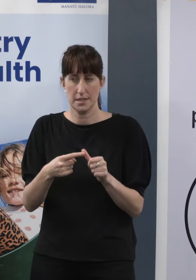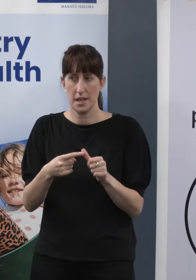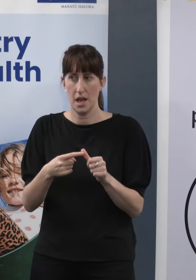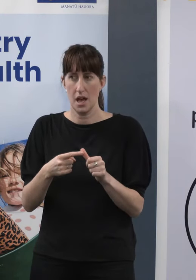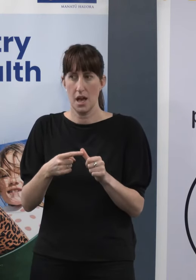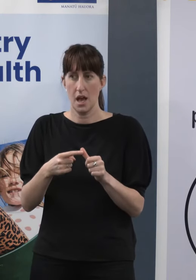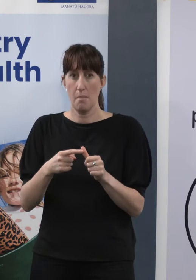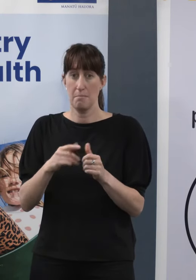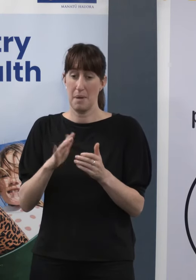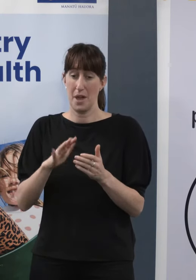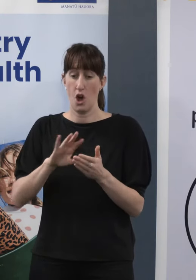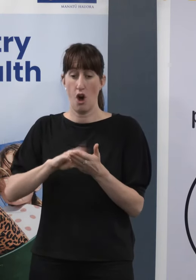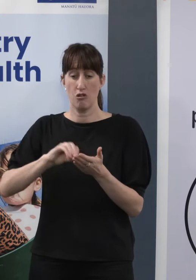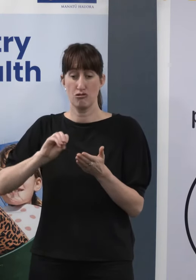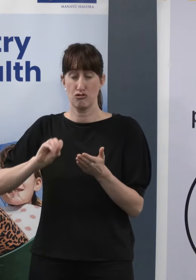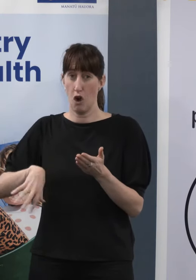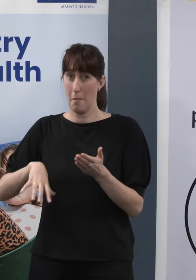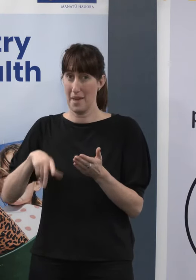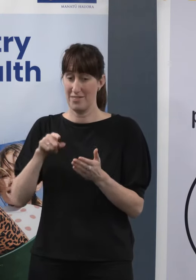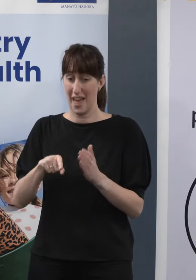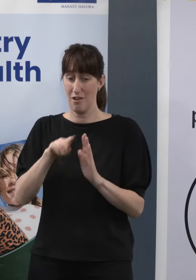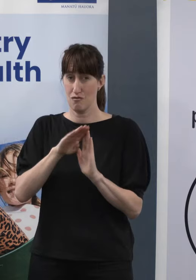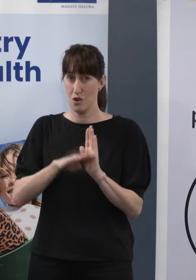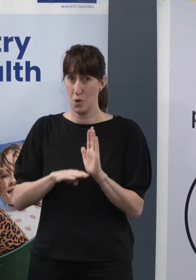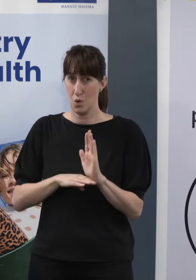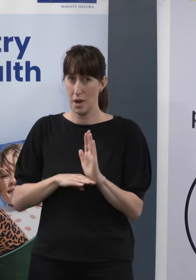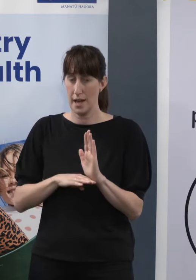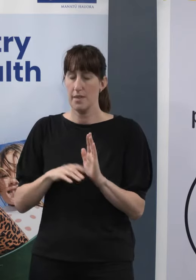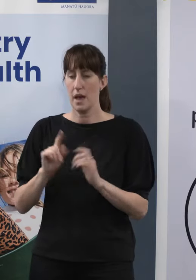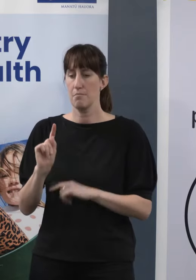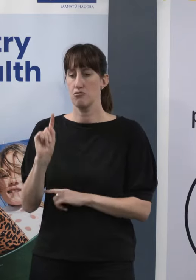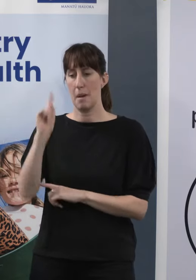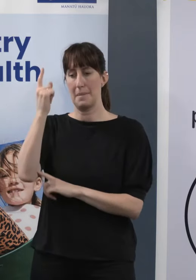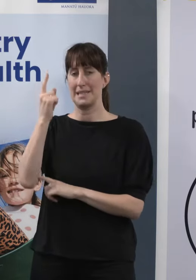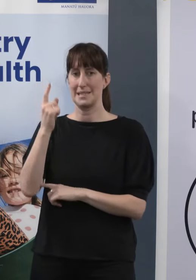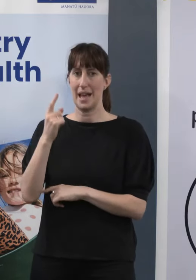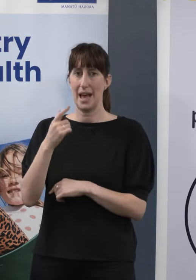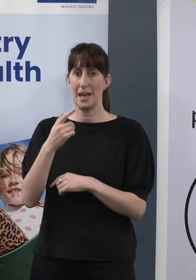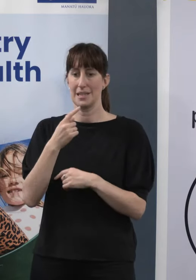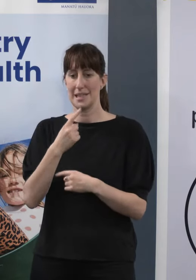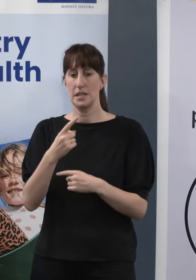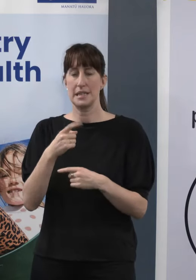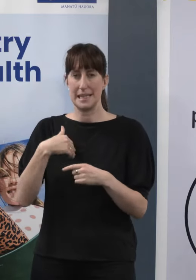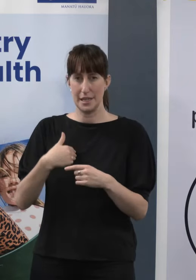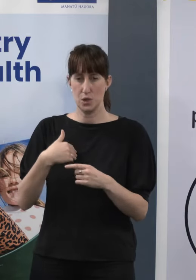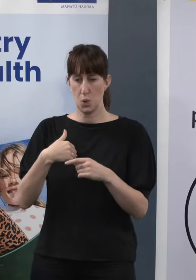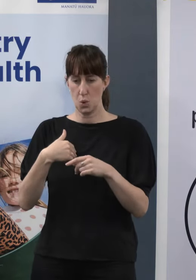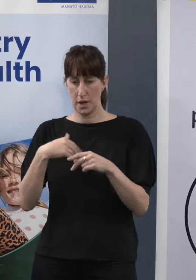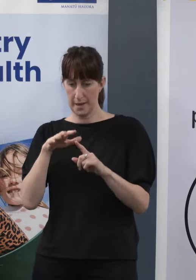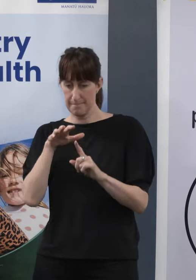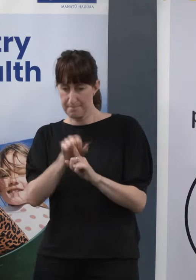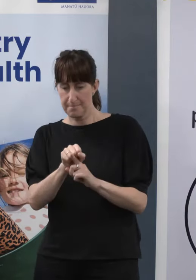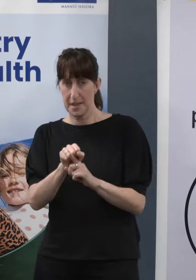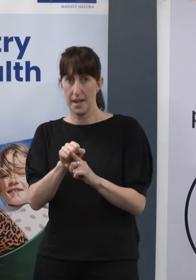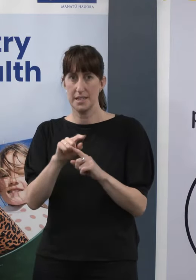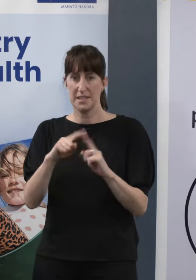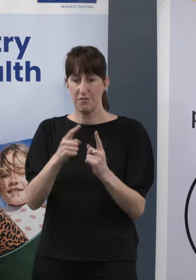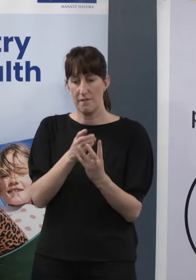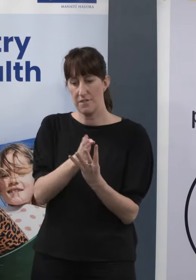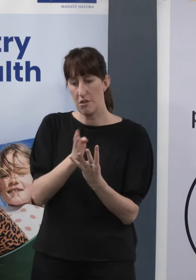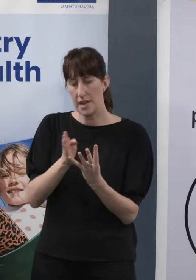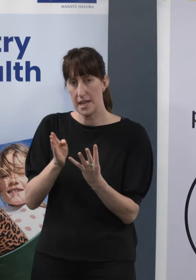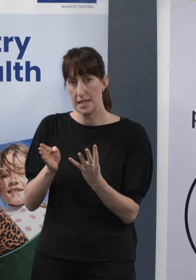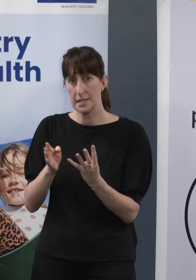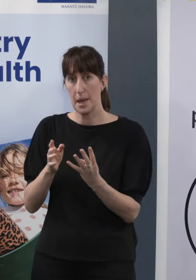spoken about potentially needing to have a process to identify variants of concern, but could that be captured through requiring